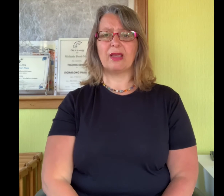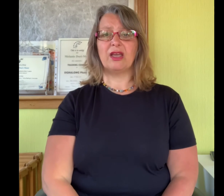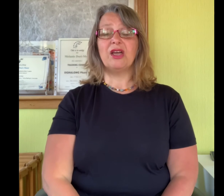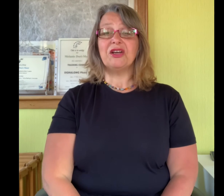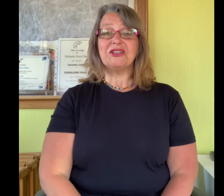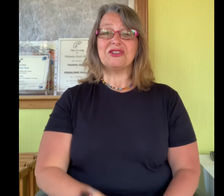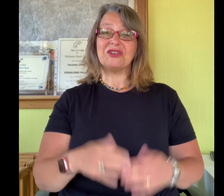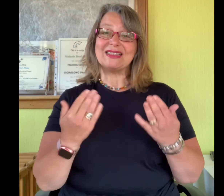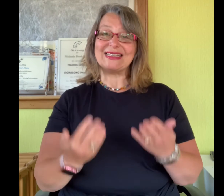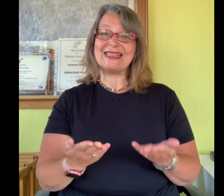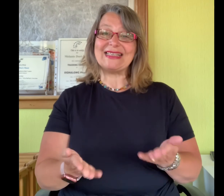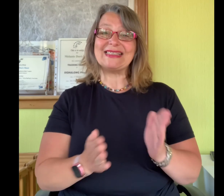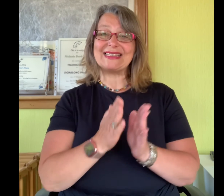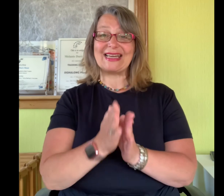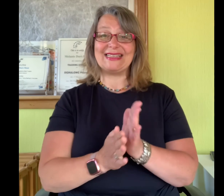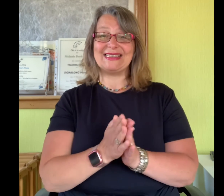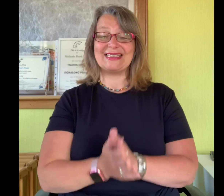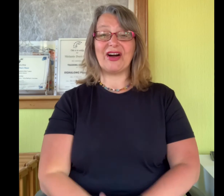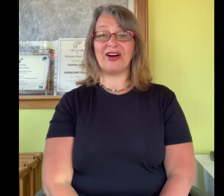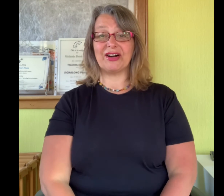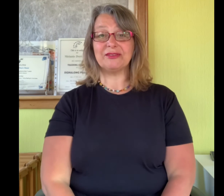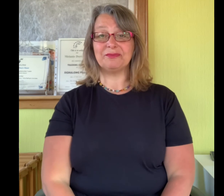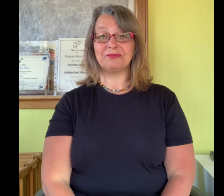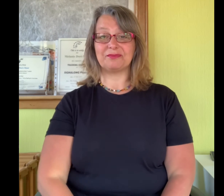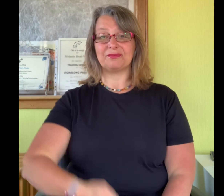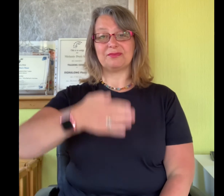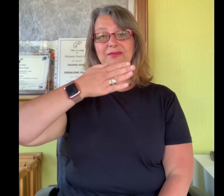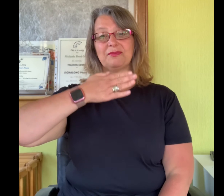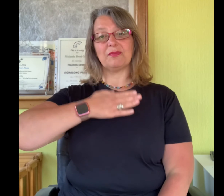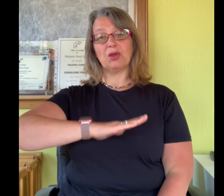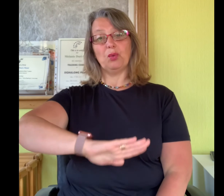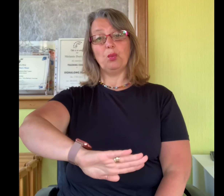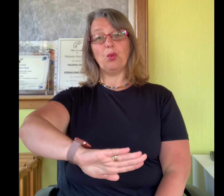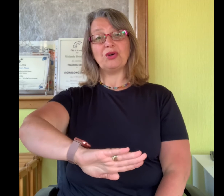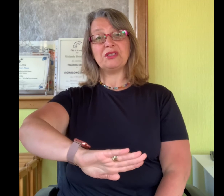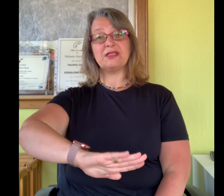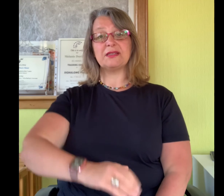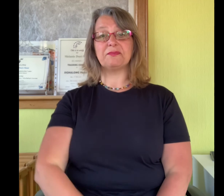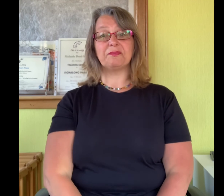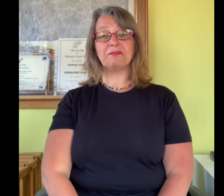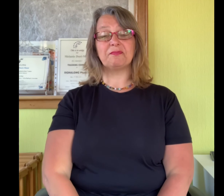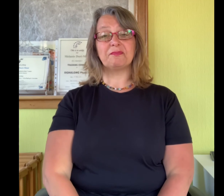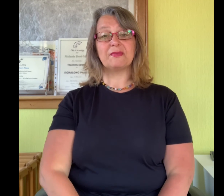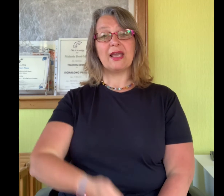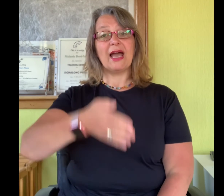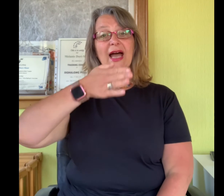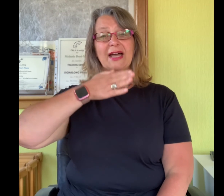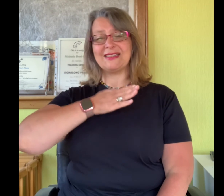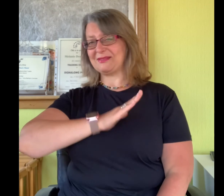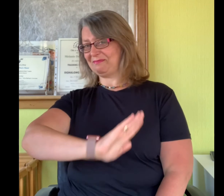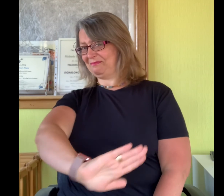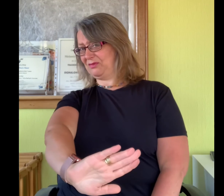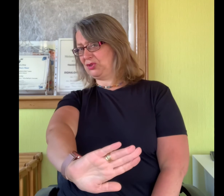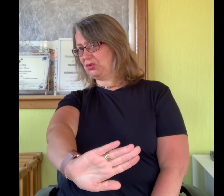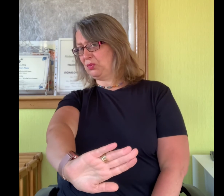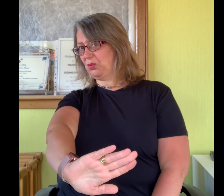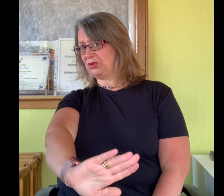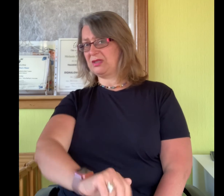So today's signs are want and don't want.